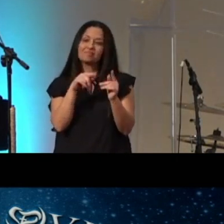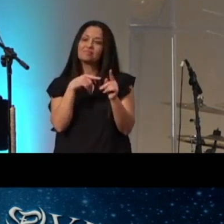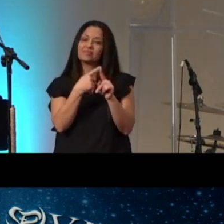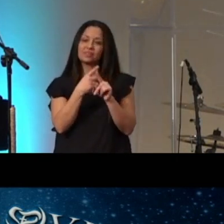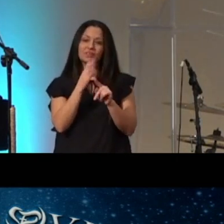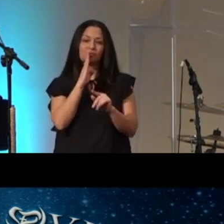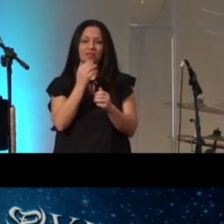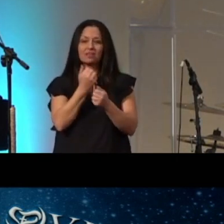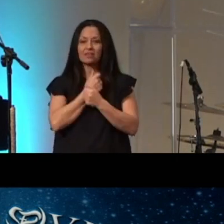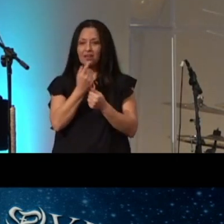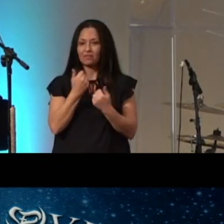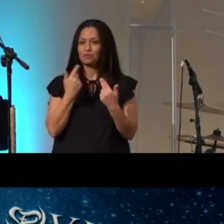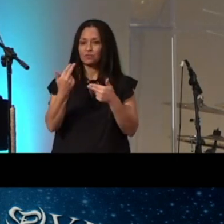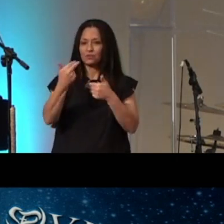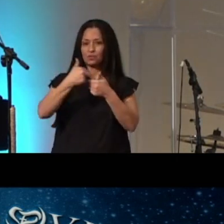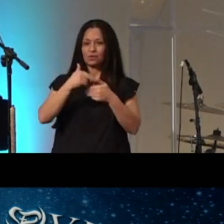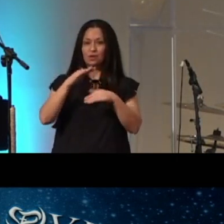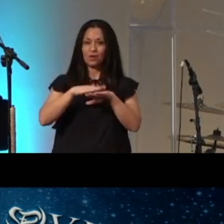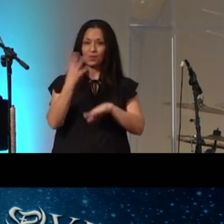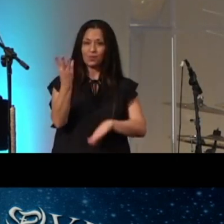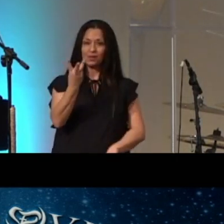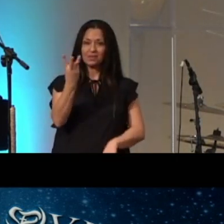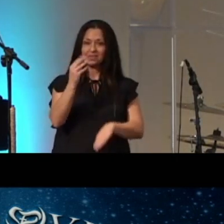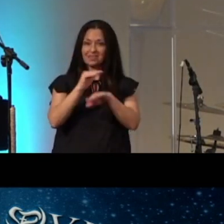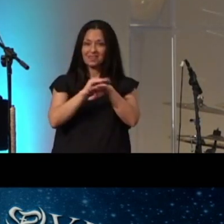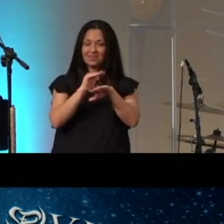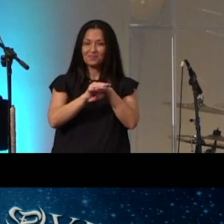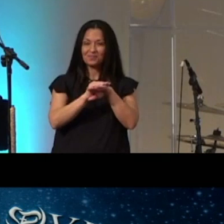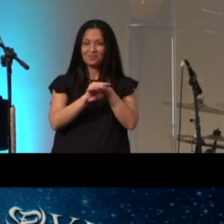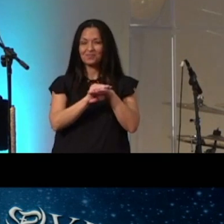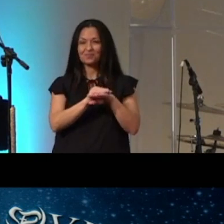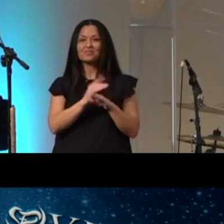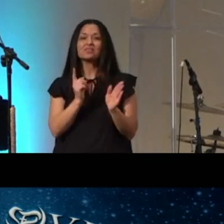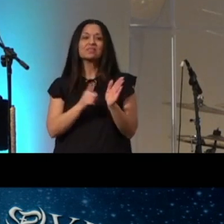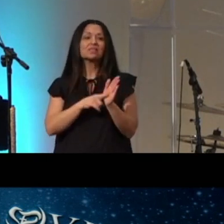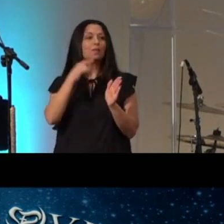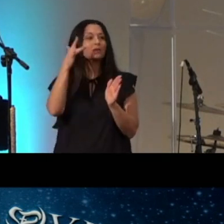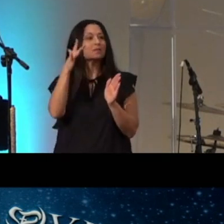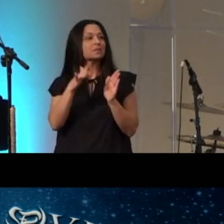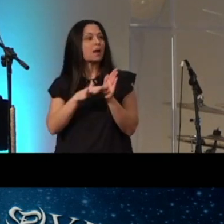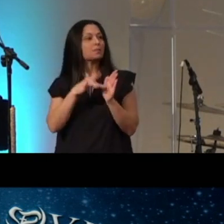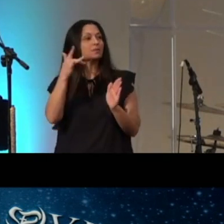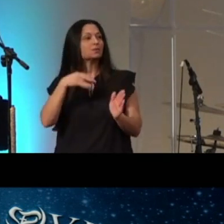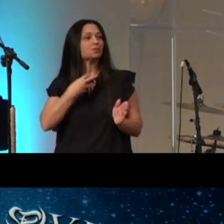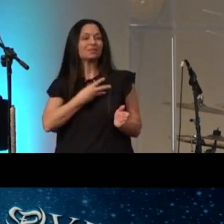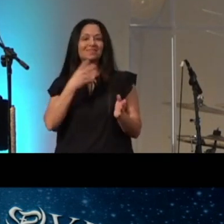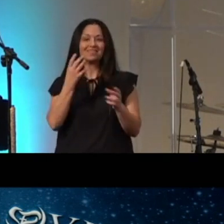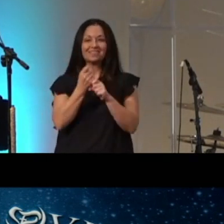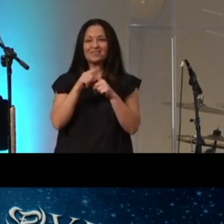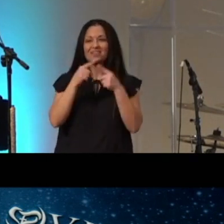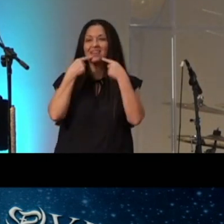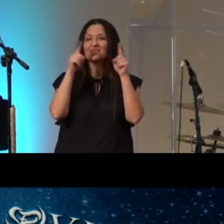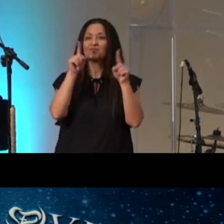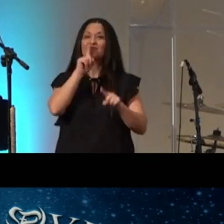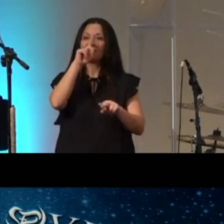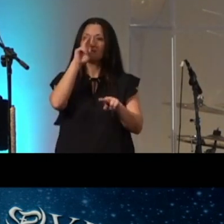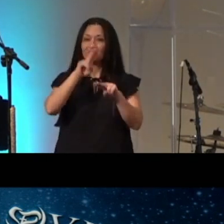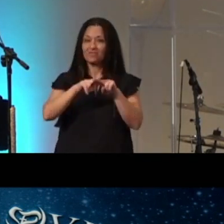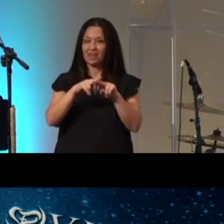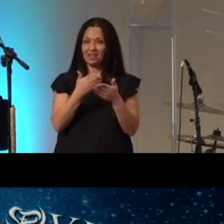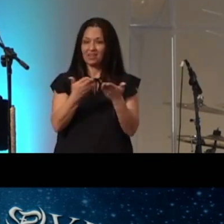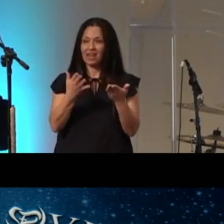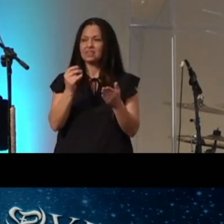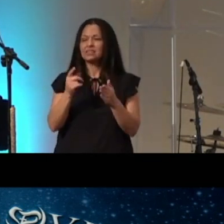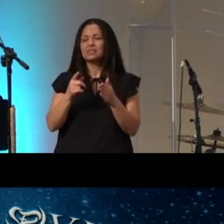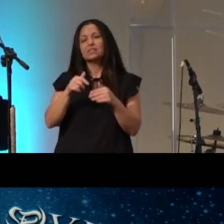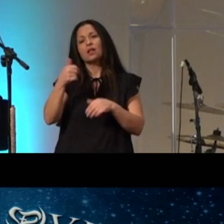here with us on wednesday night sometimes sometimes we get to announce uh really fun things and uh some weeks we just get